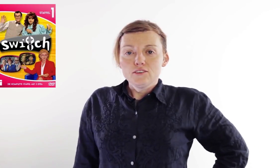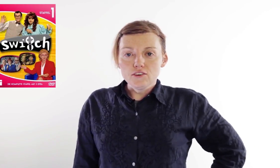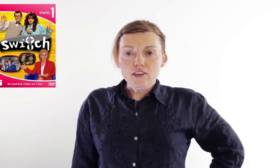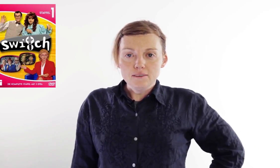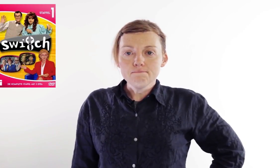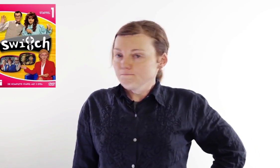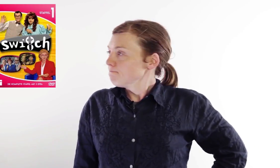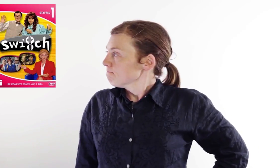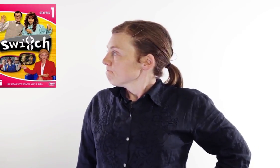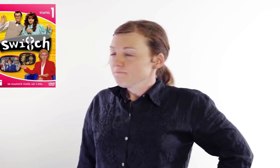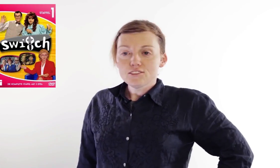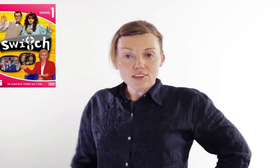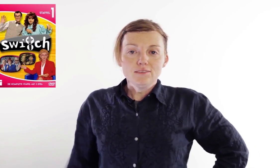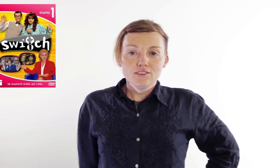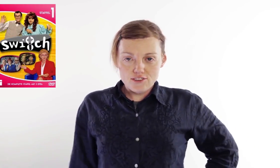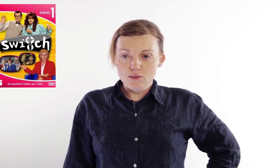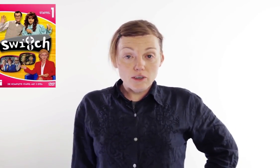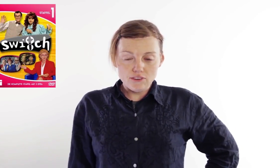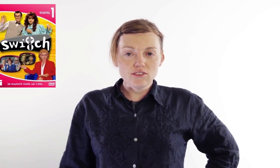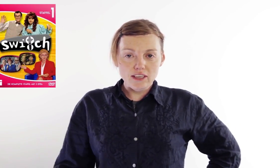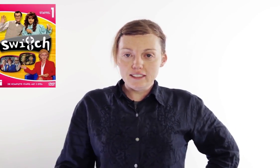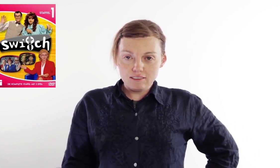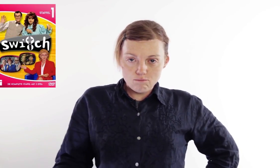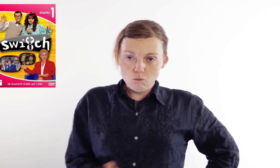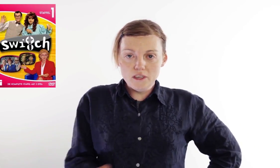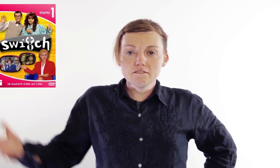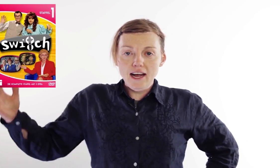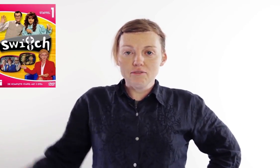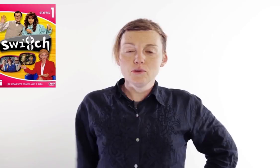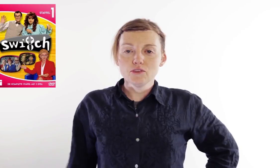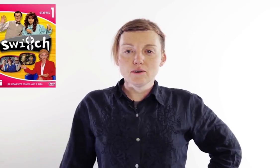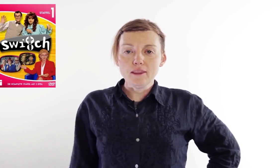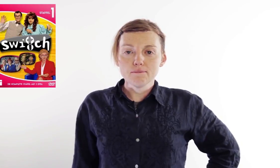Seriously. Still. Still. What? This is like week five. I've been doing this for a month.